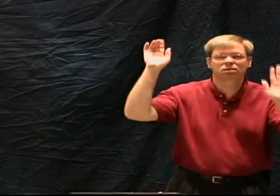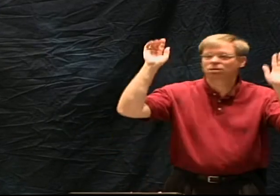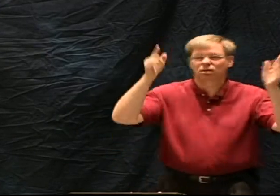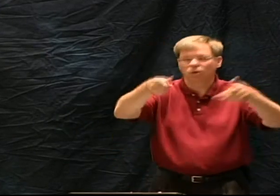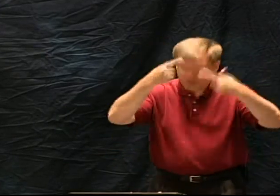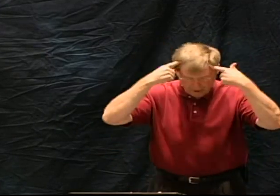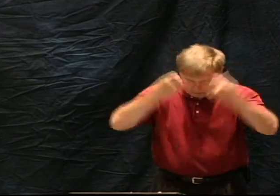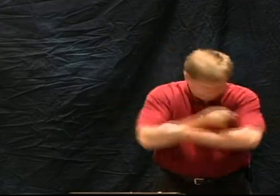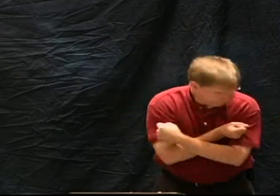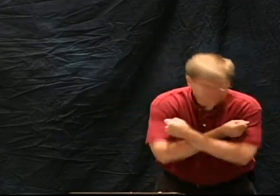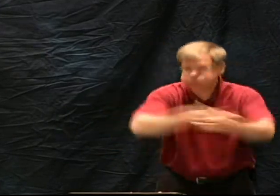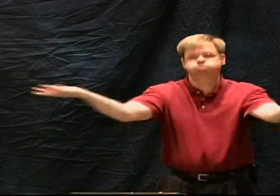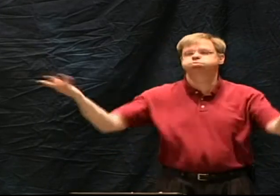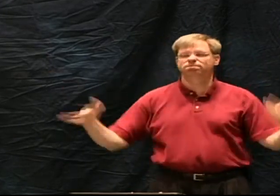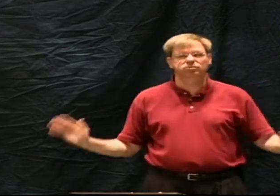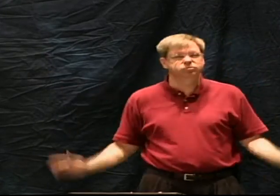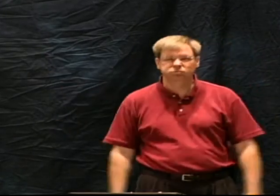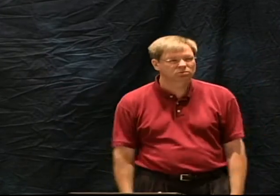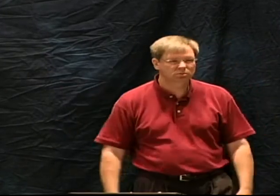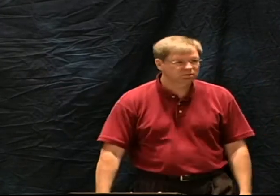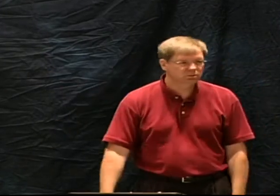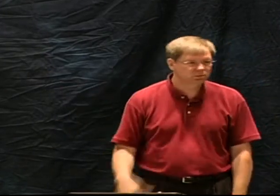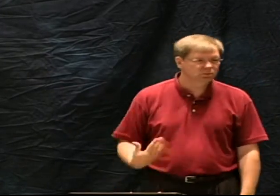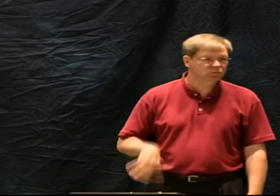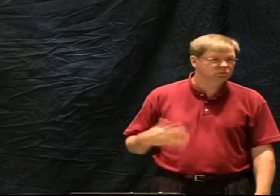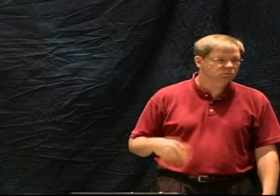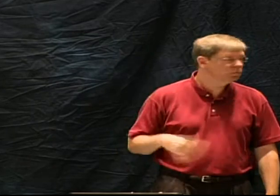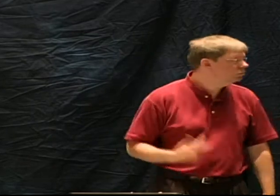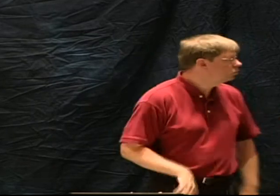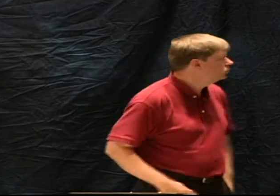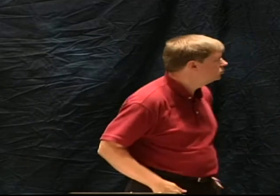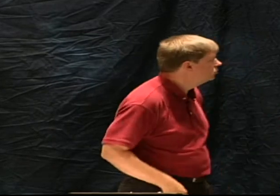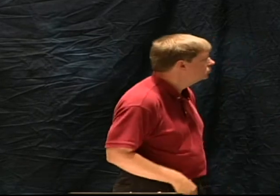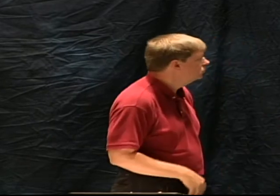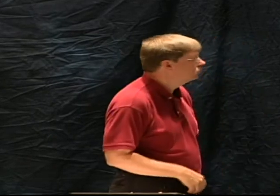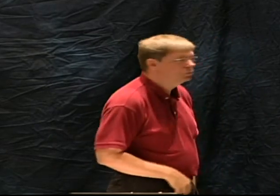hundred of them coming through is overwhelming and mind blowing